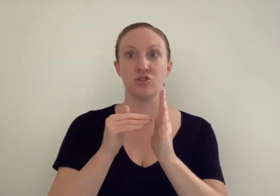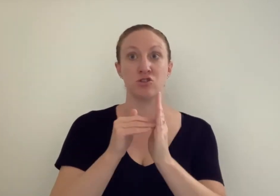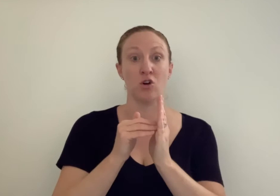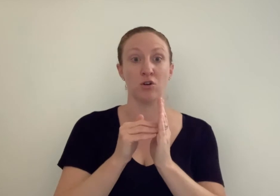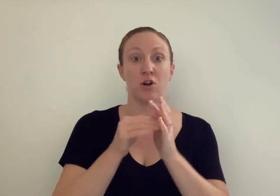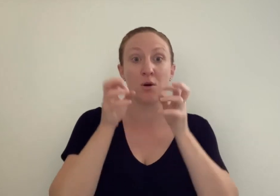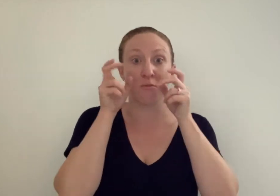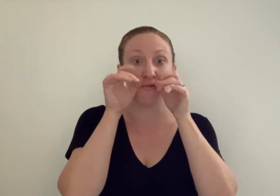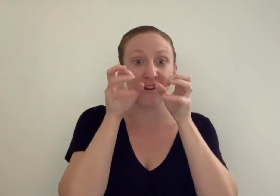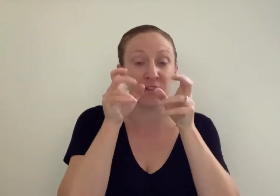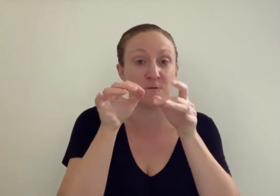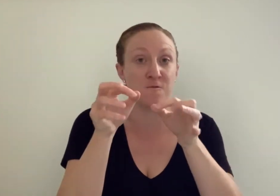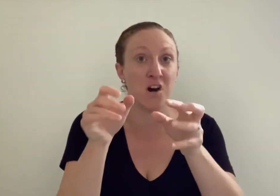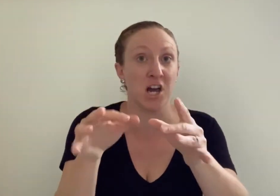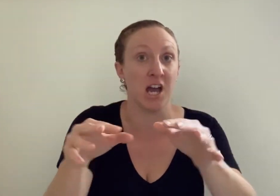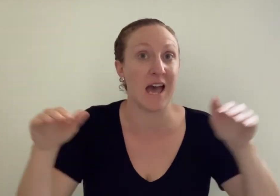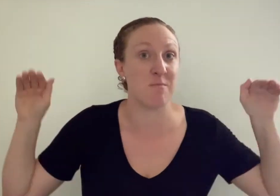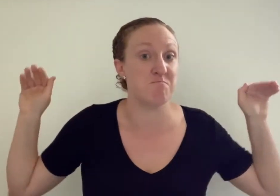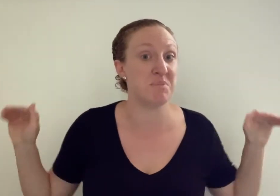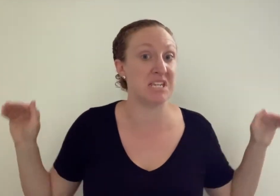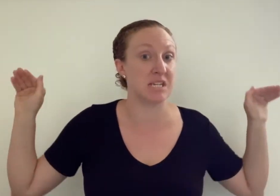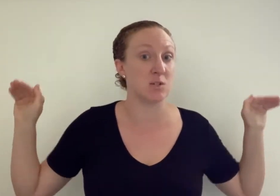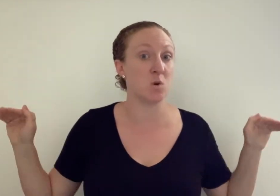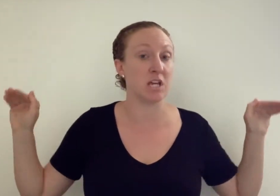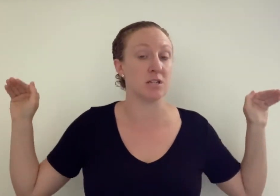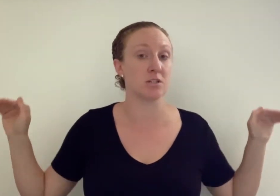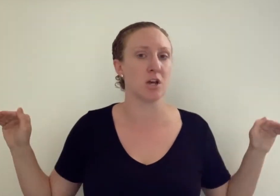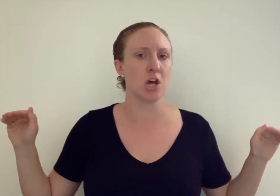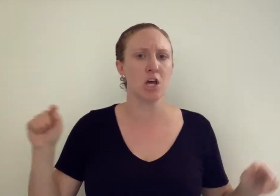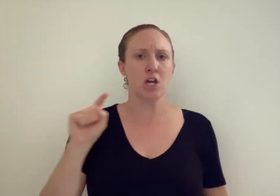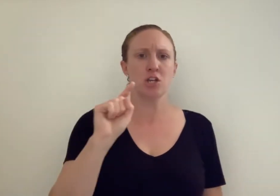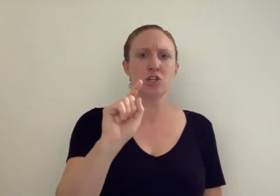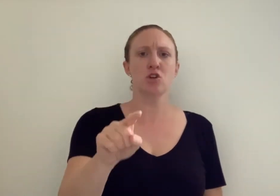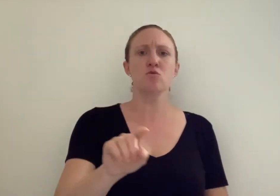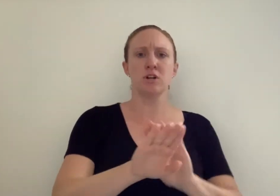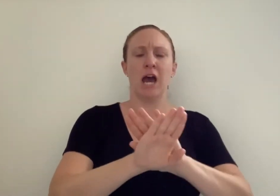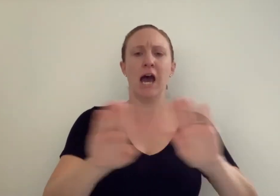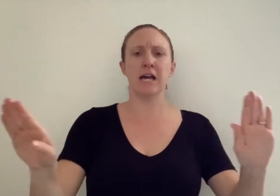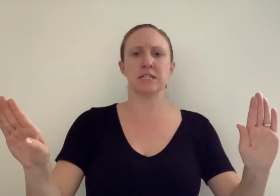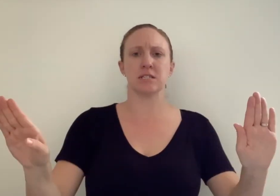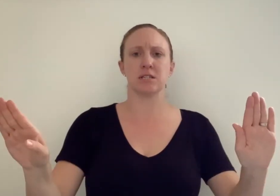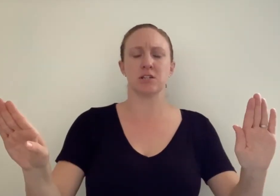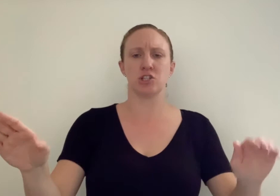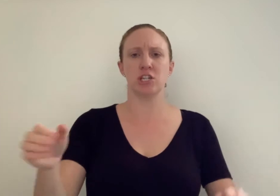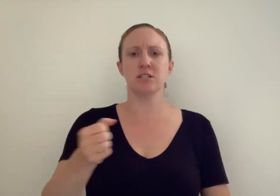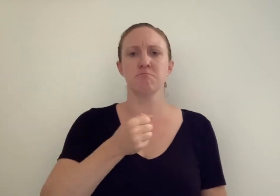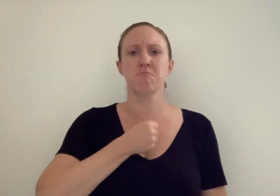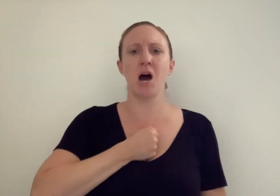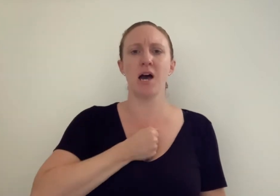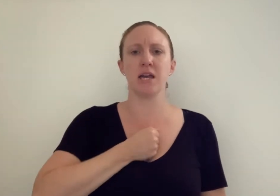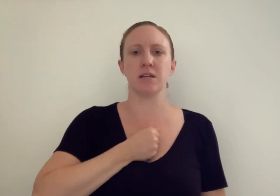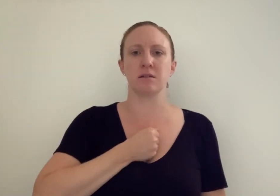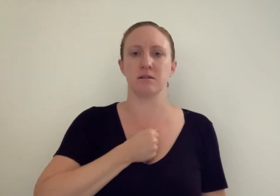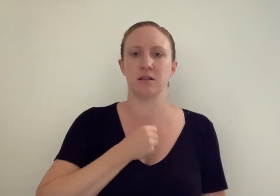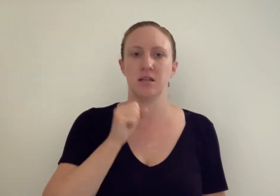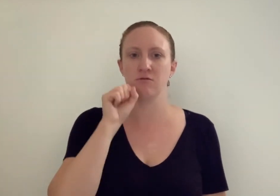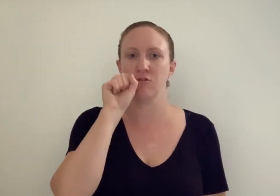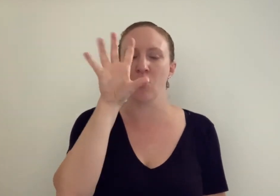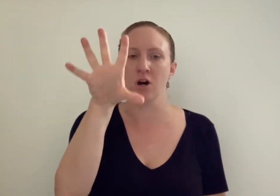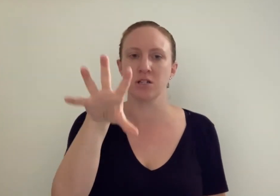Sog breathed fire and beat his wings. You can't. She's mine, he roared.